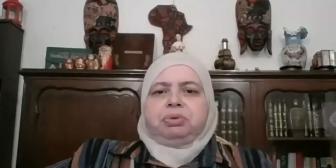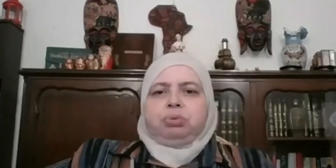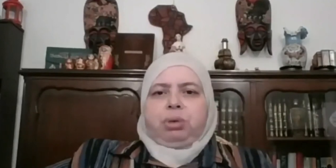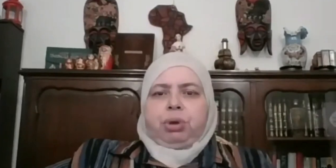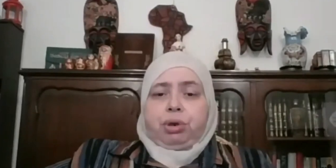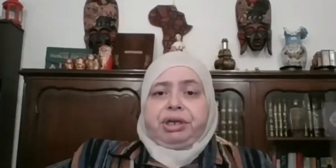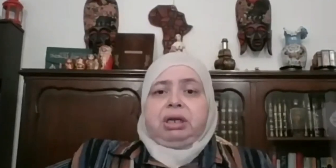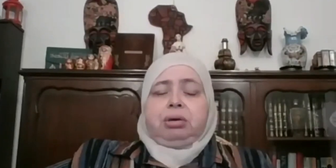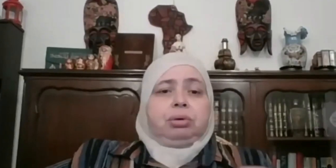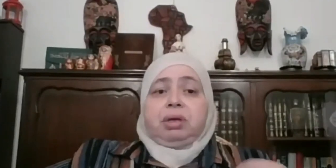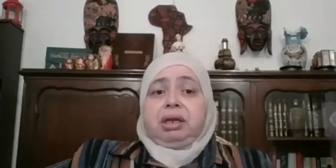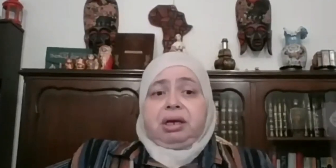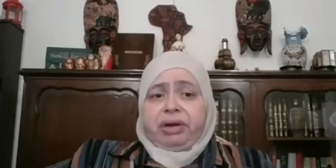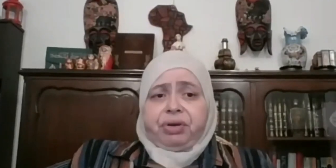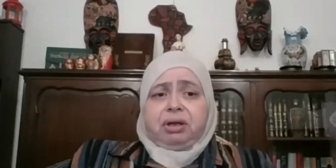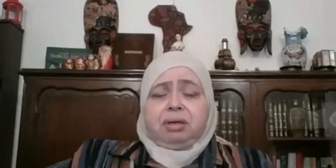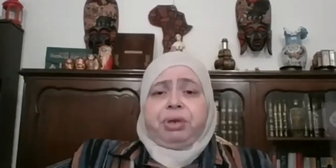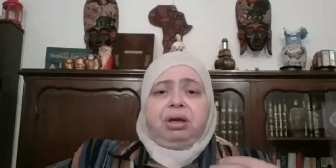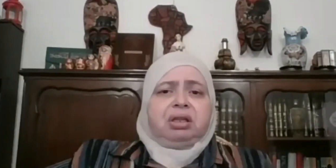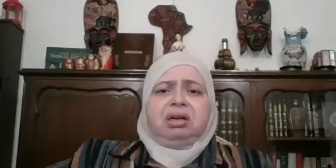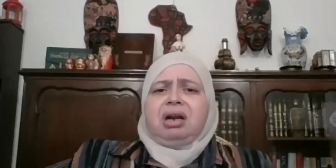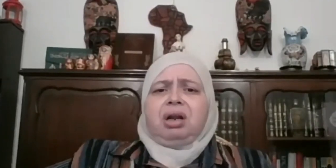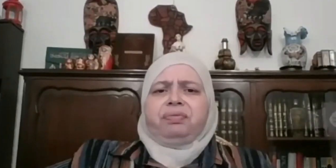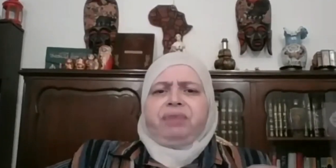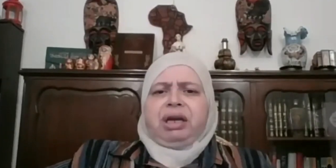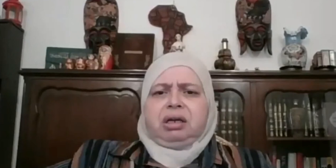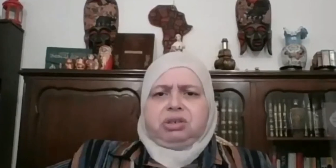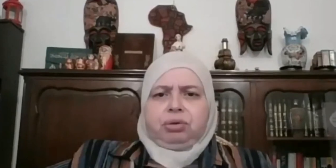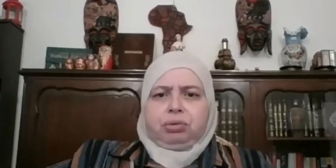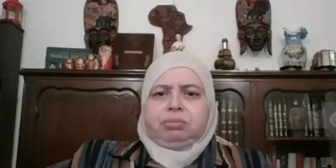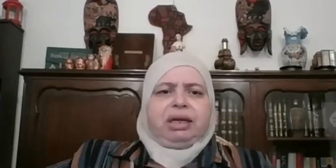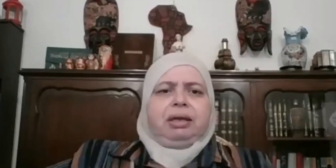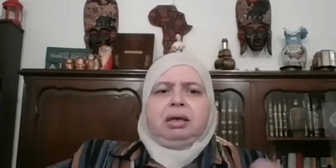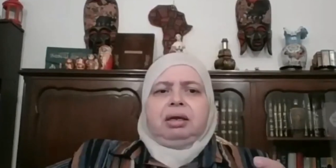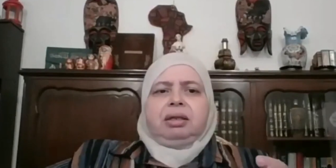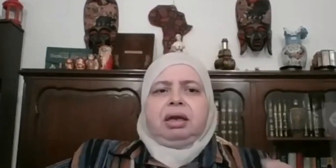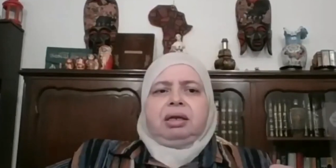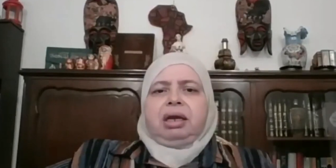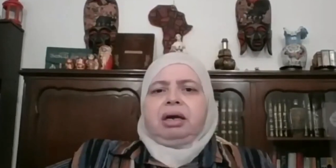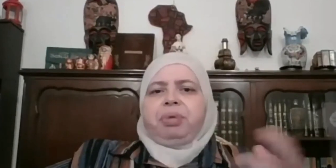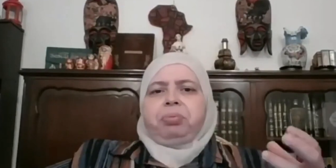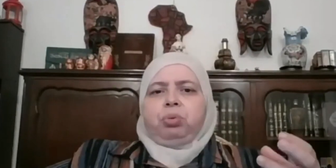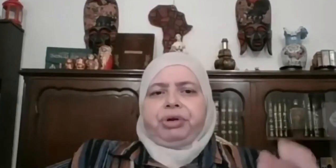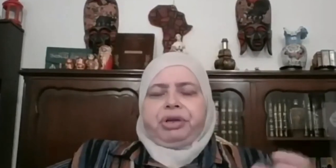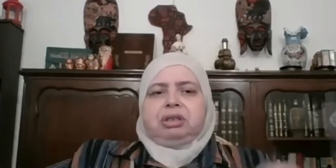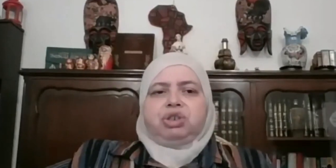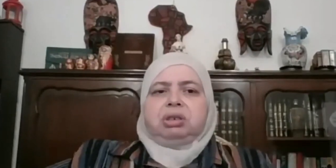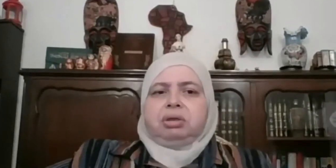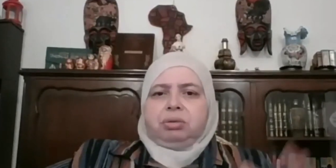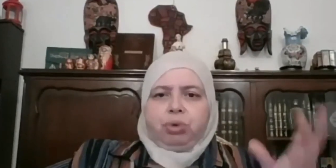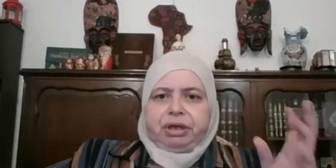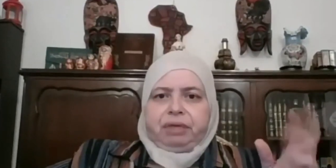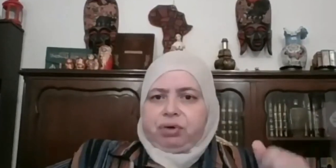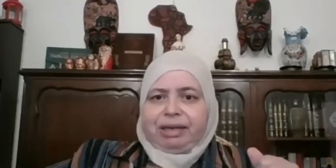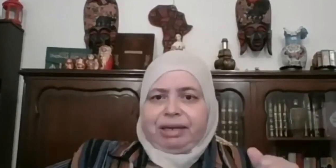working or any other African company, there are a lot of agricultural norms, like the, the young people working, children working, for